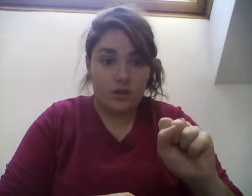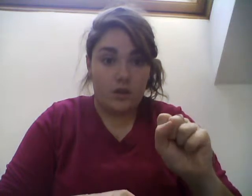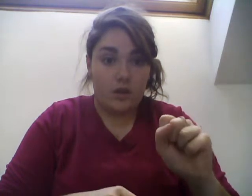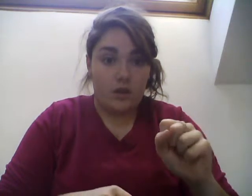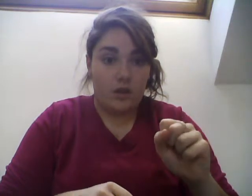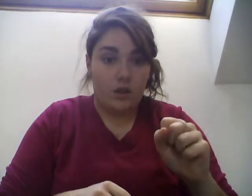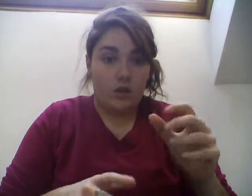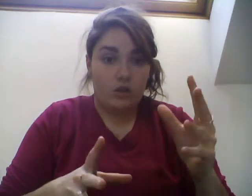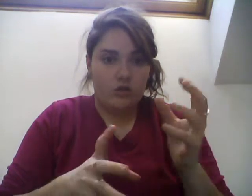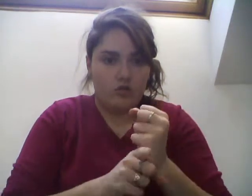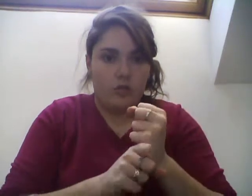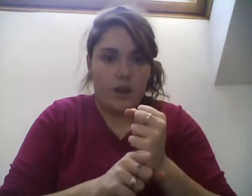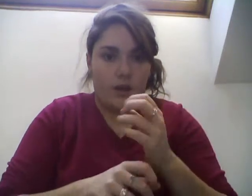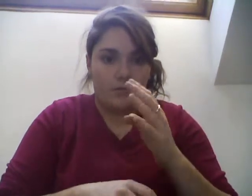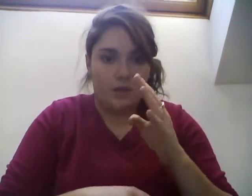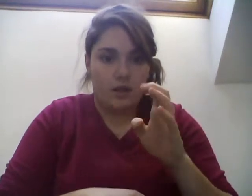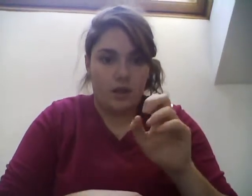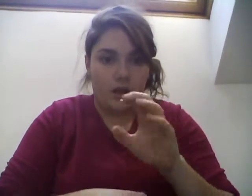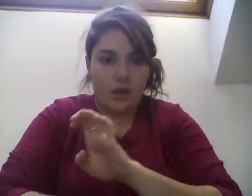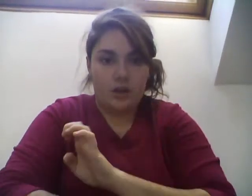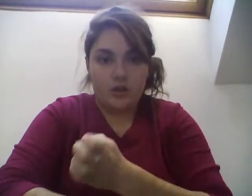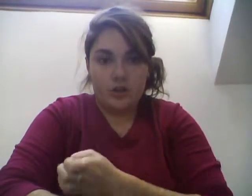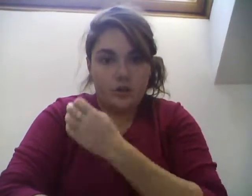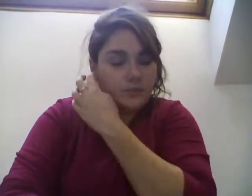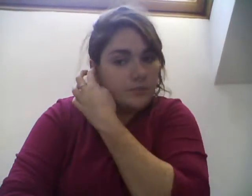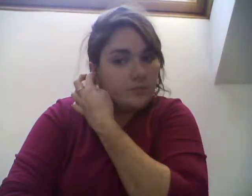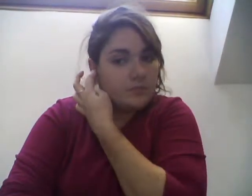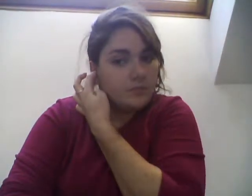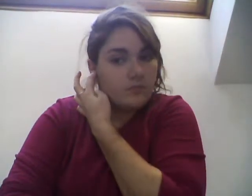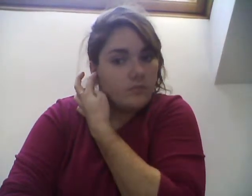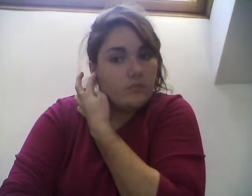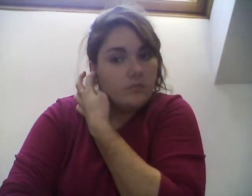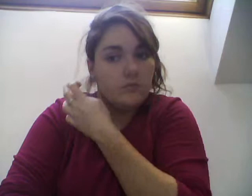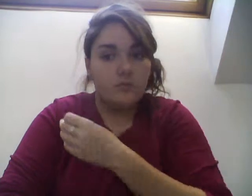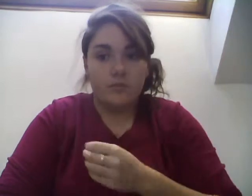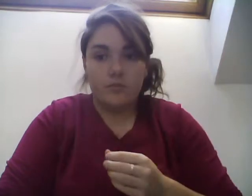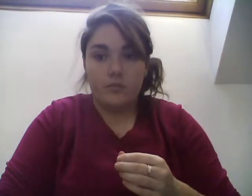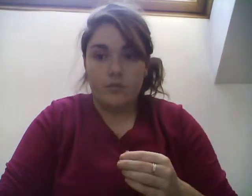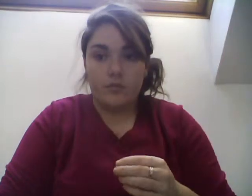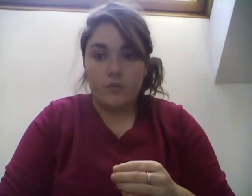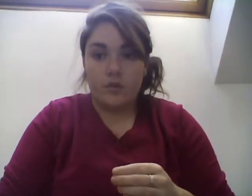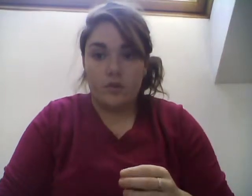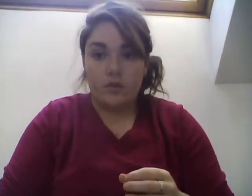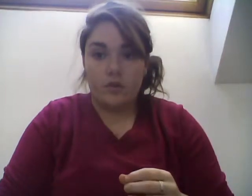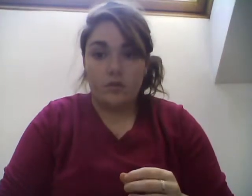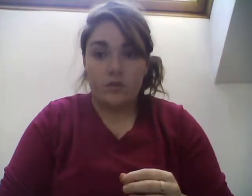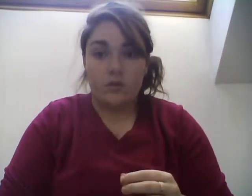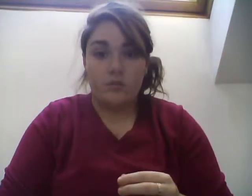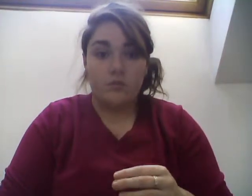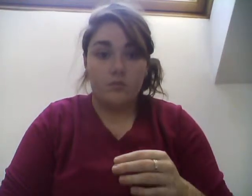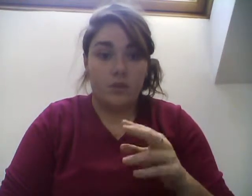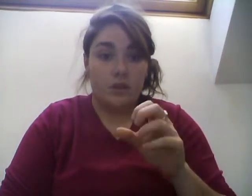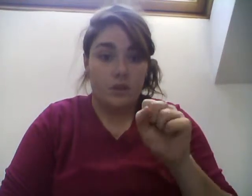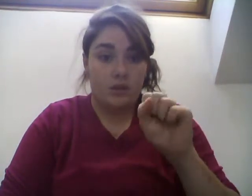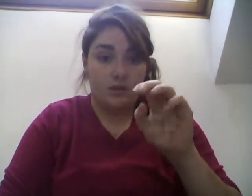flow on the board, and I'll use the picture of the sun as our light energy here radiating out.